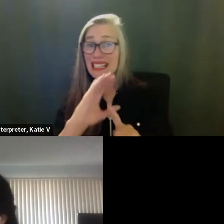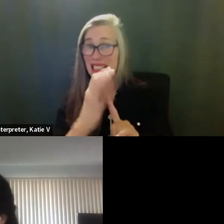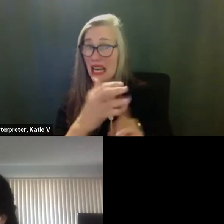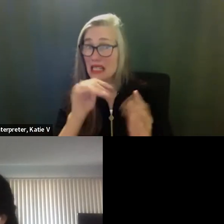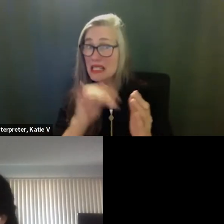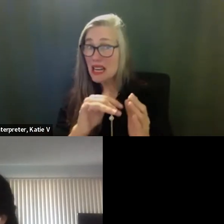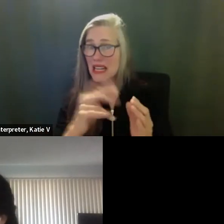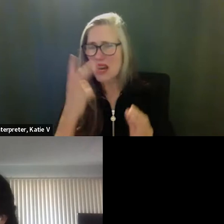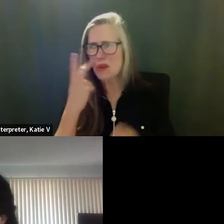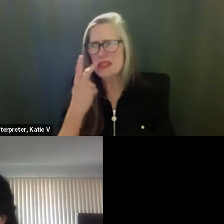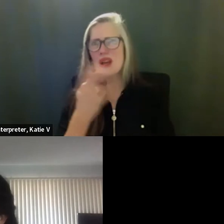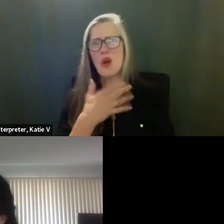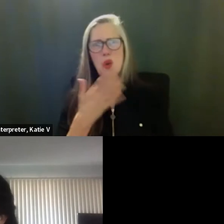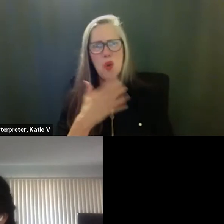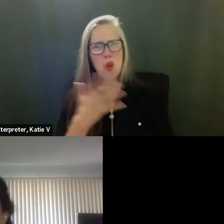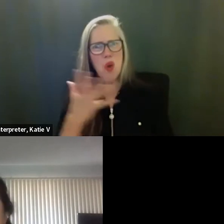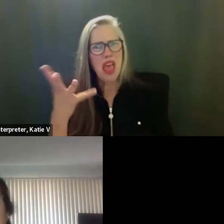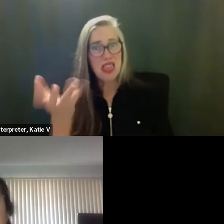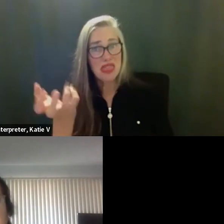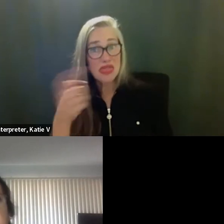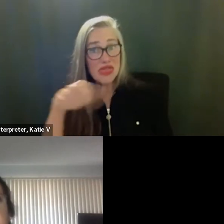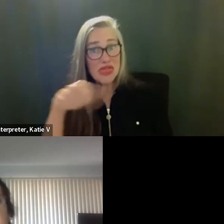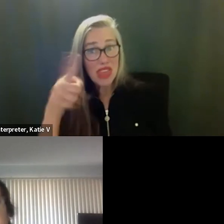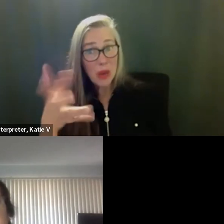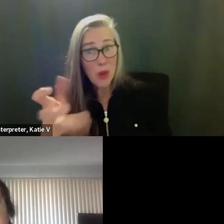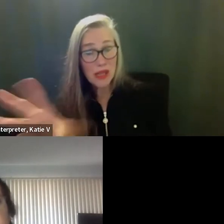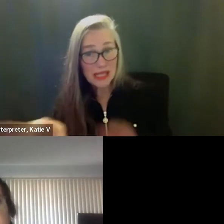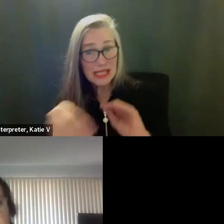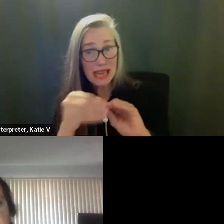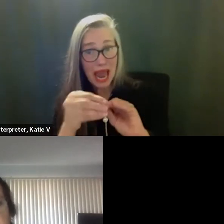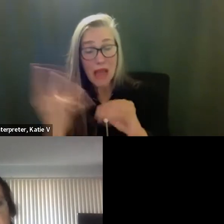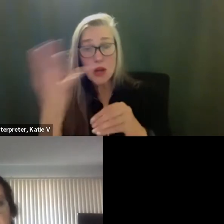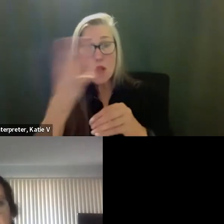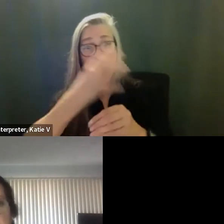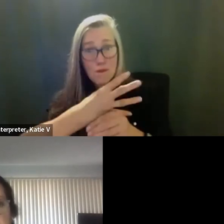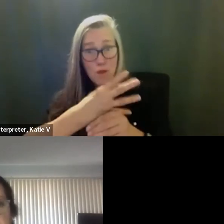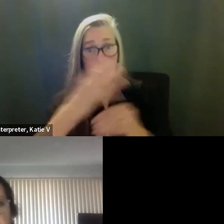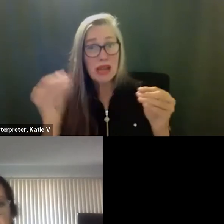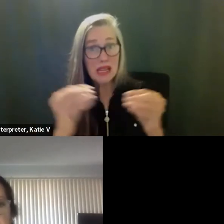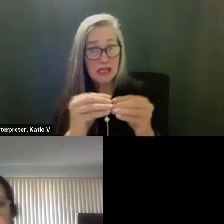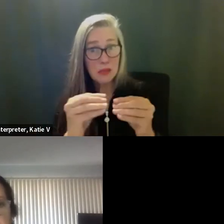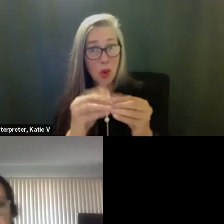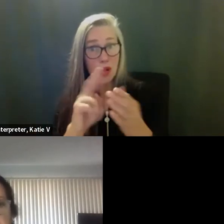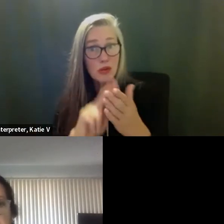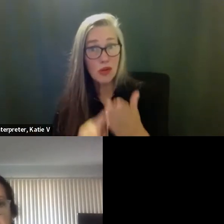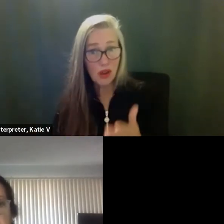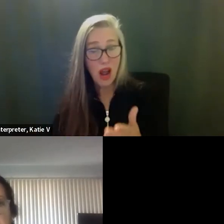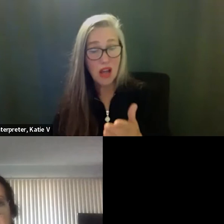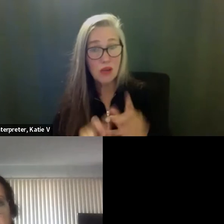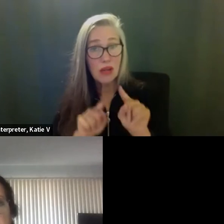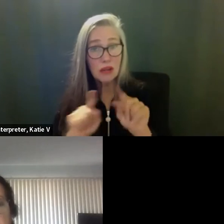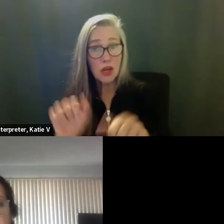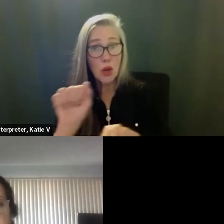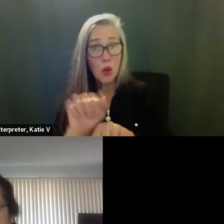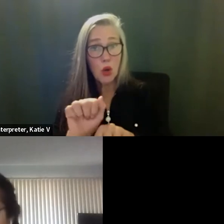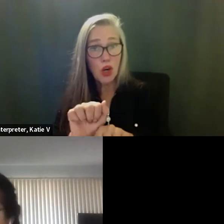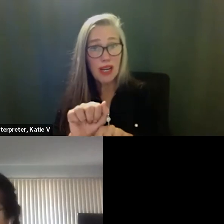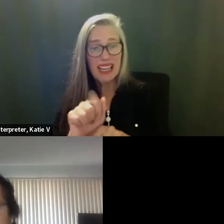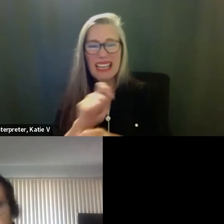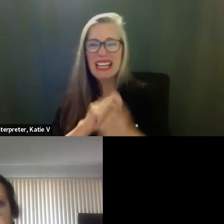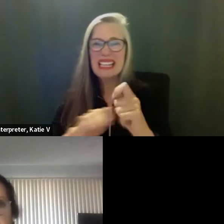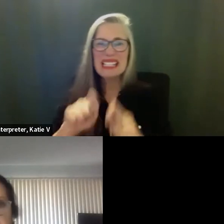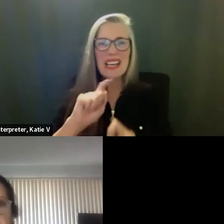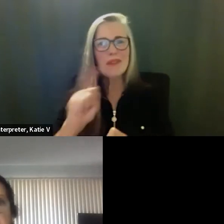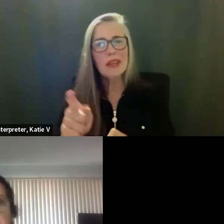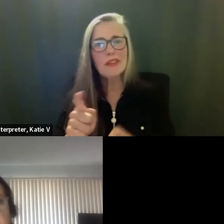to their contract, um, rather than, um, paying them, uh, you know, an additional day